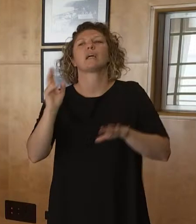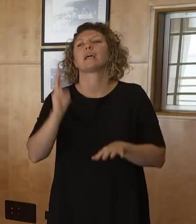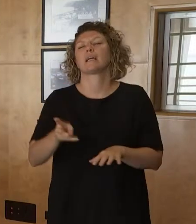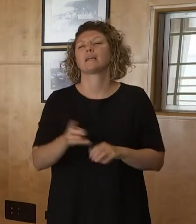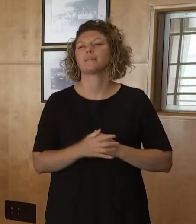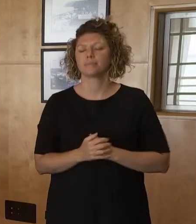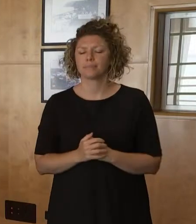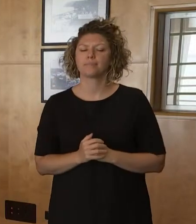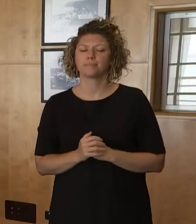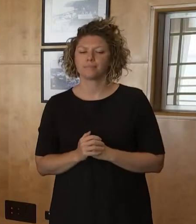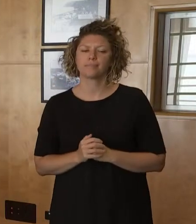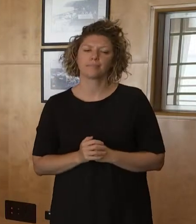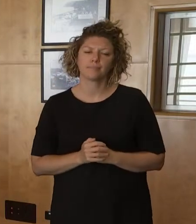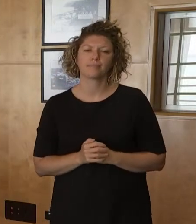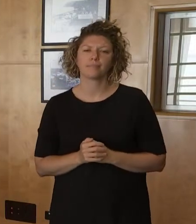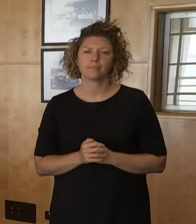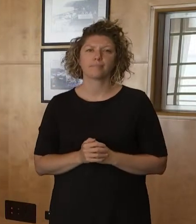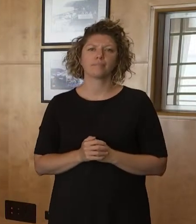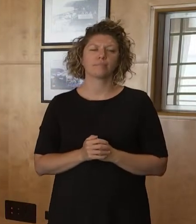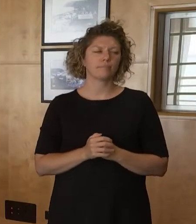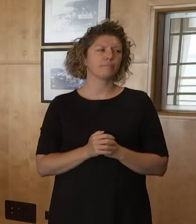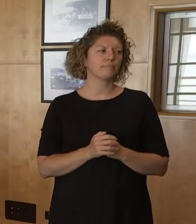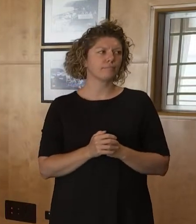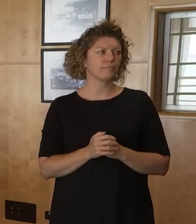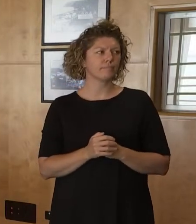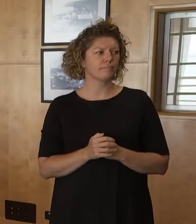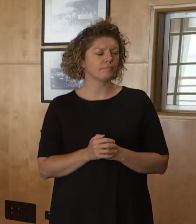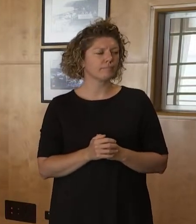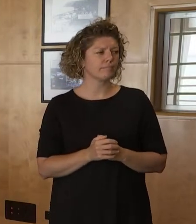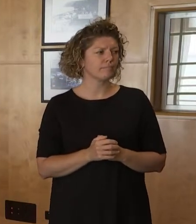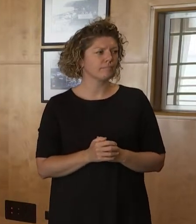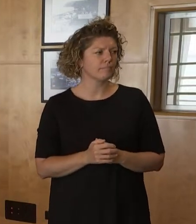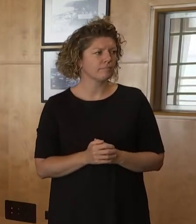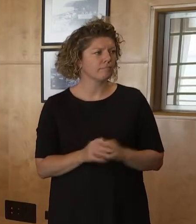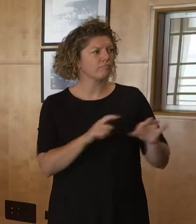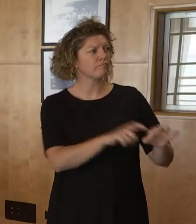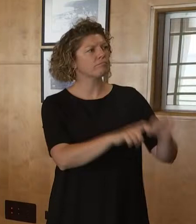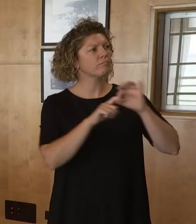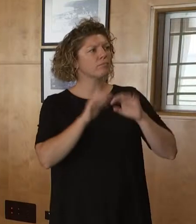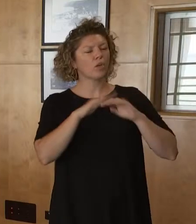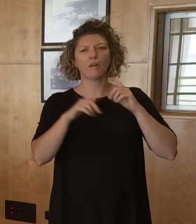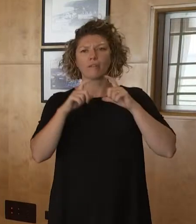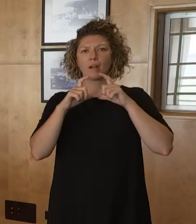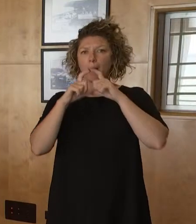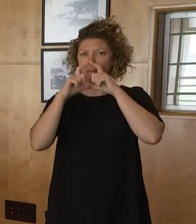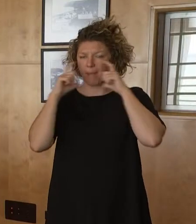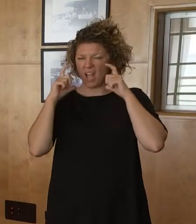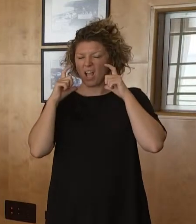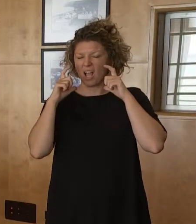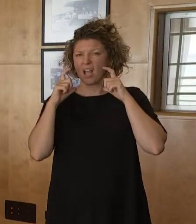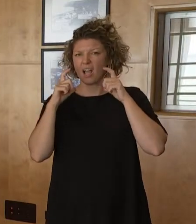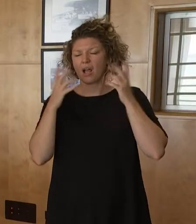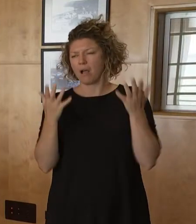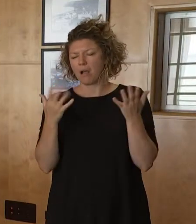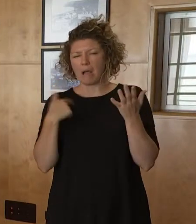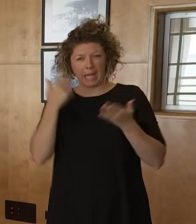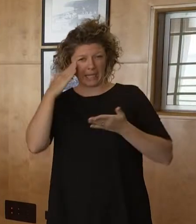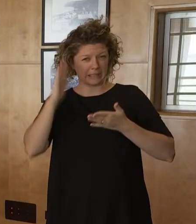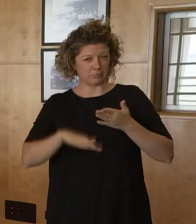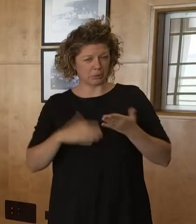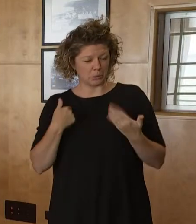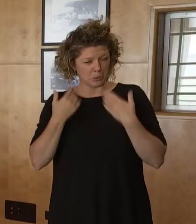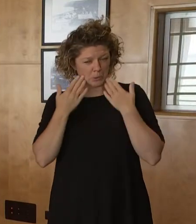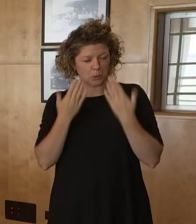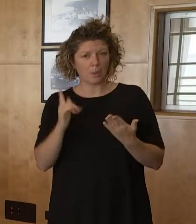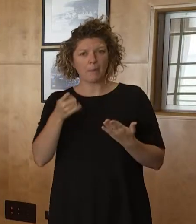any further. With regards to the outdoor mask mandate, I'm not an expert, but it was my understanding from